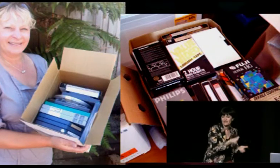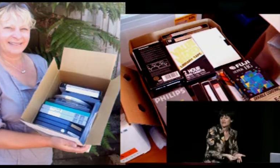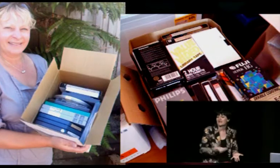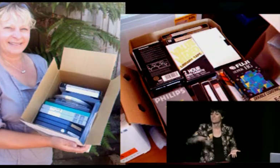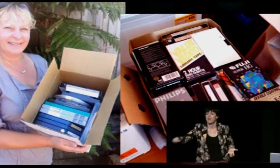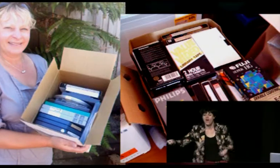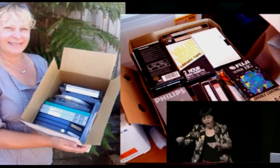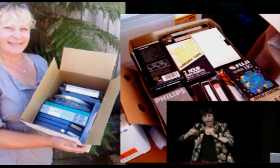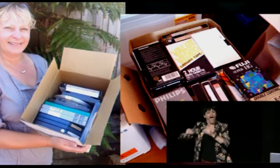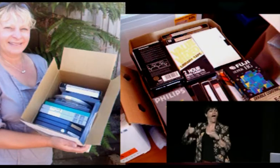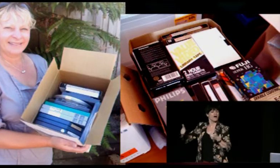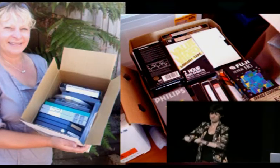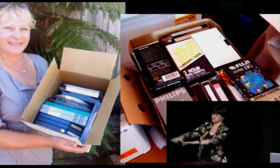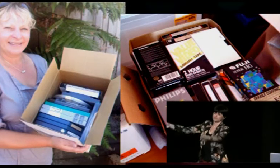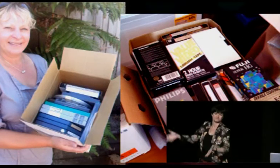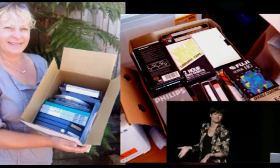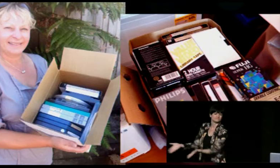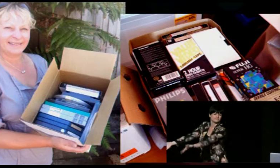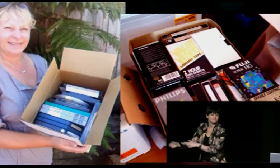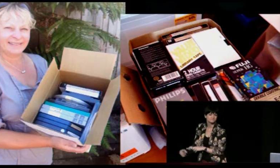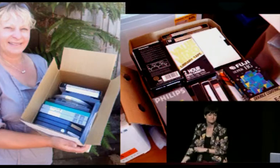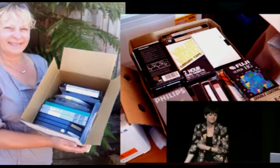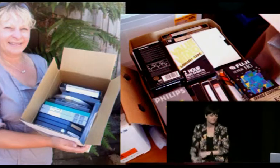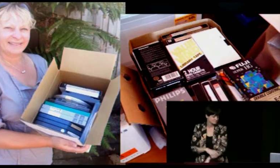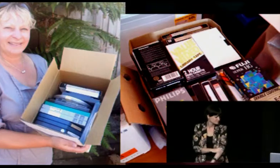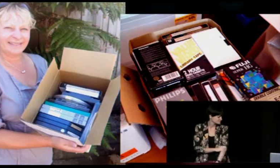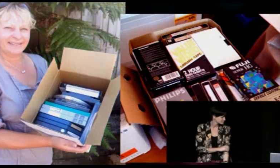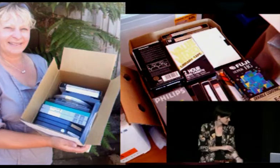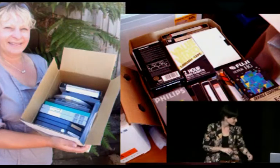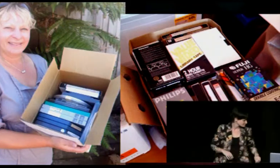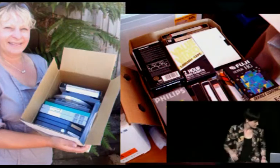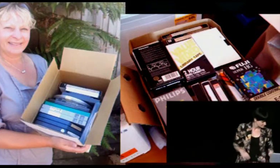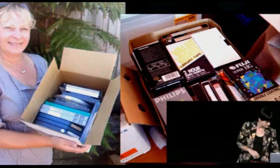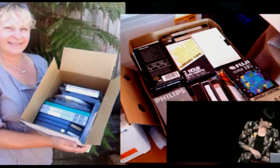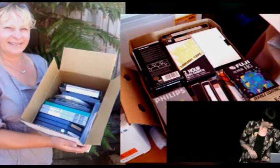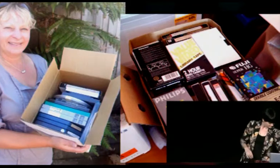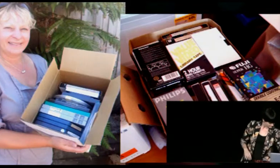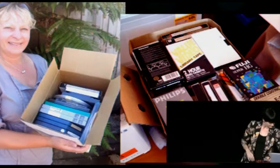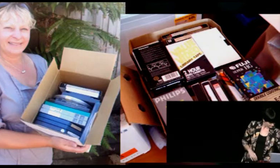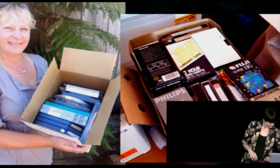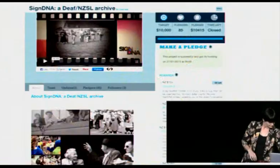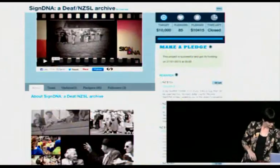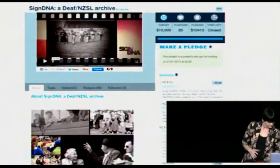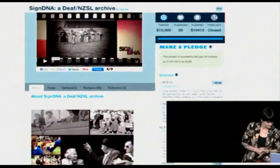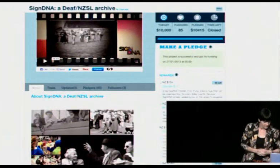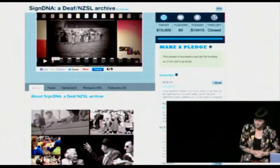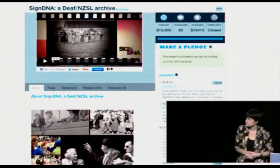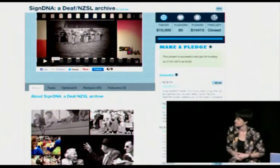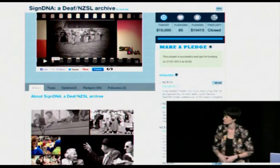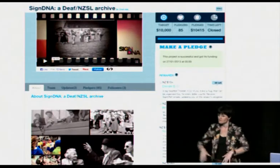from and we give back a digital recording to the people that have contributed the films and obviously they get the original back as well if